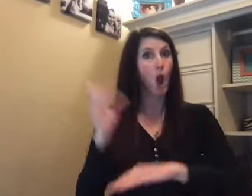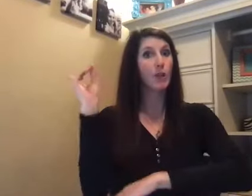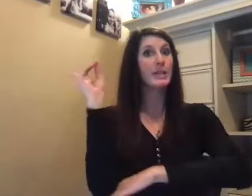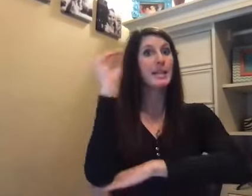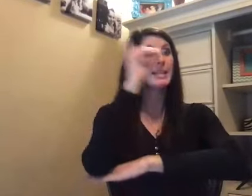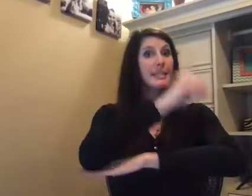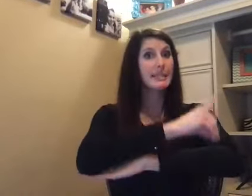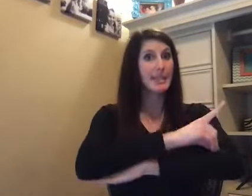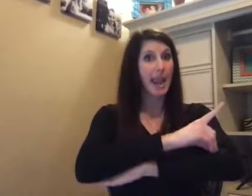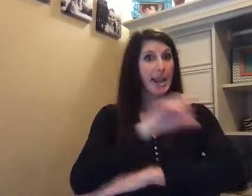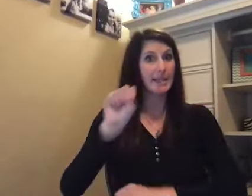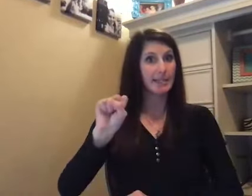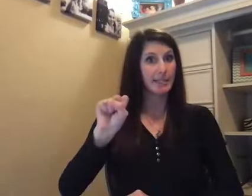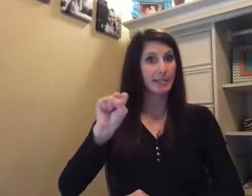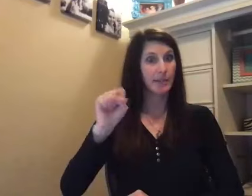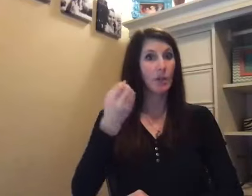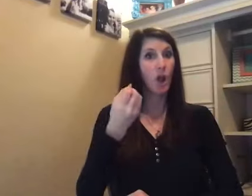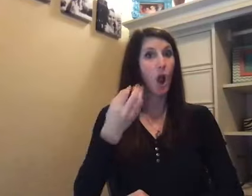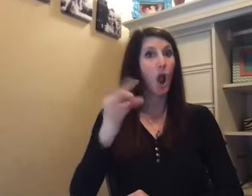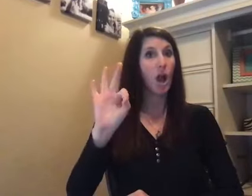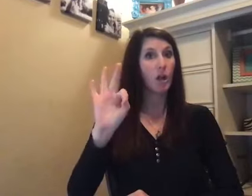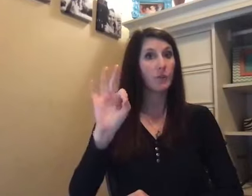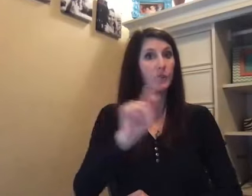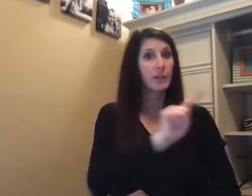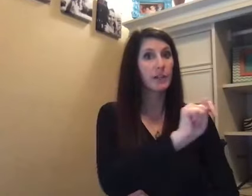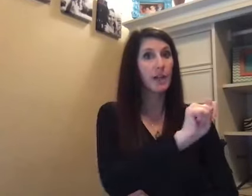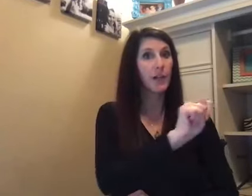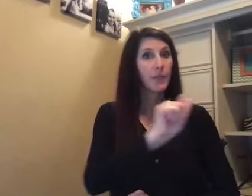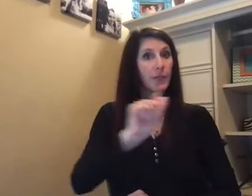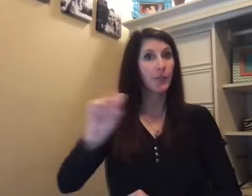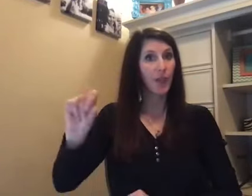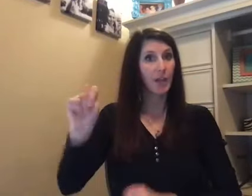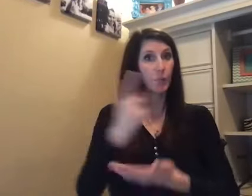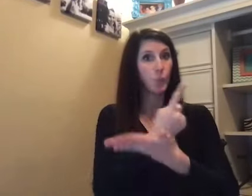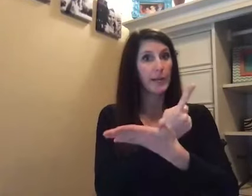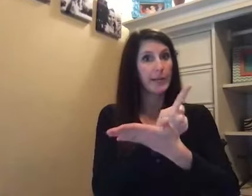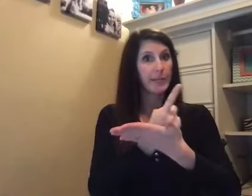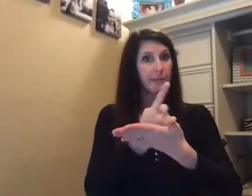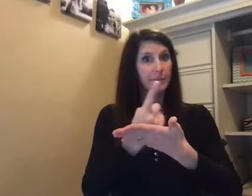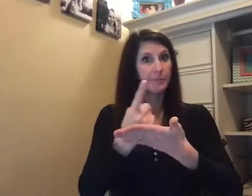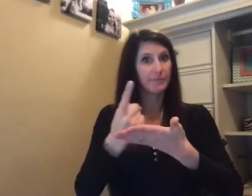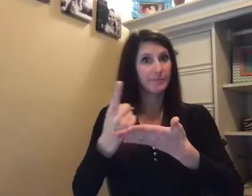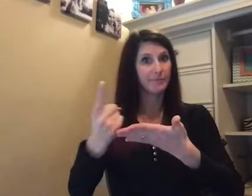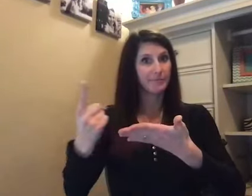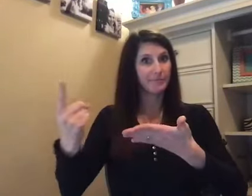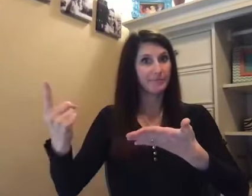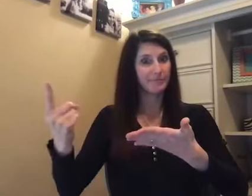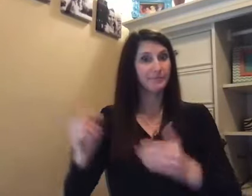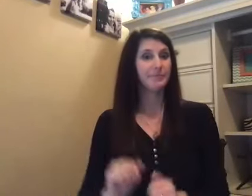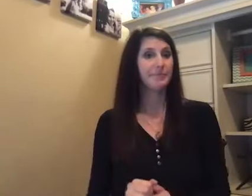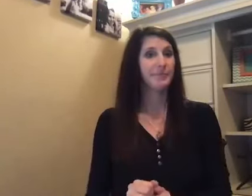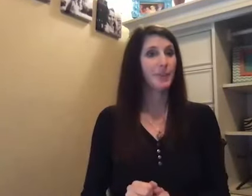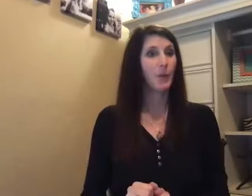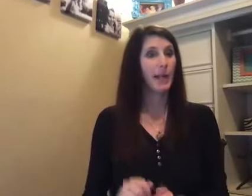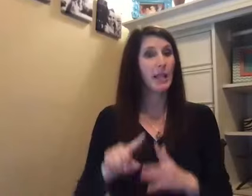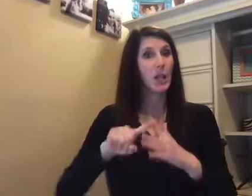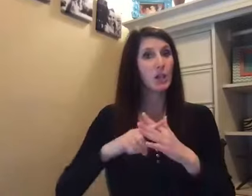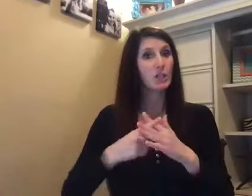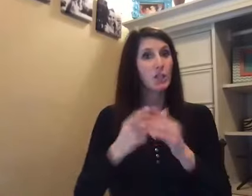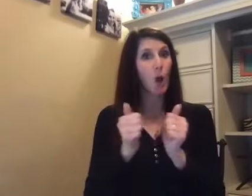On days of the week. Okay. Okay. Let's solve